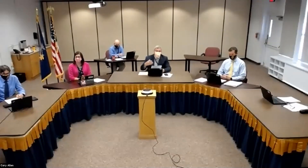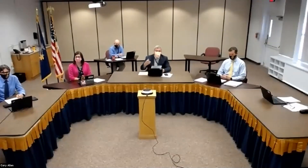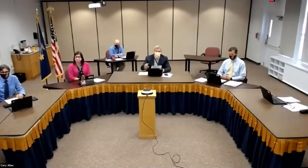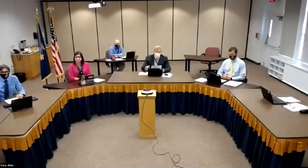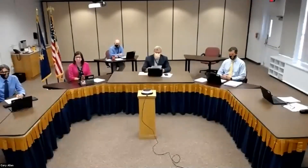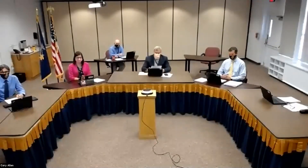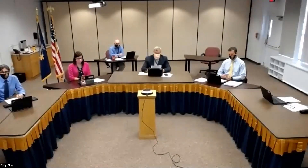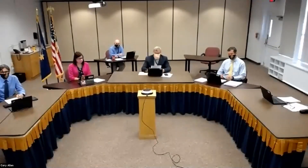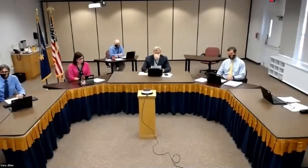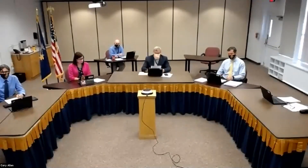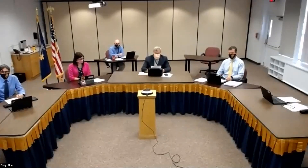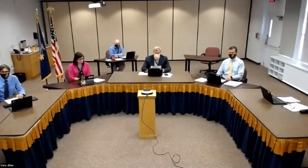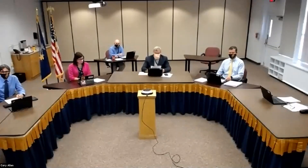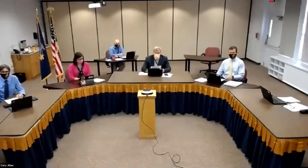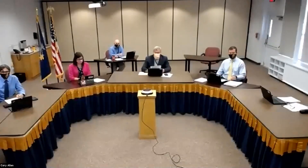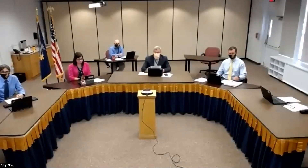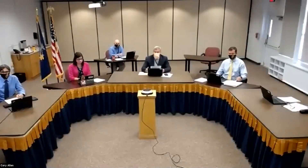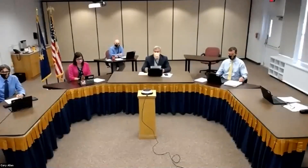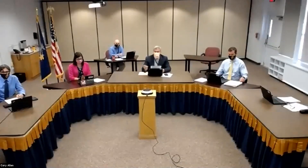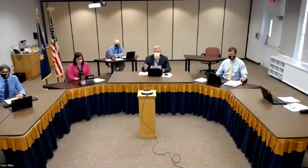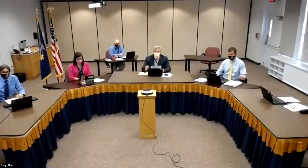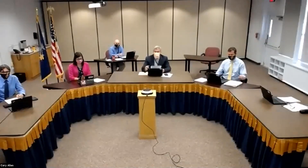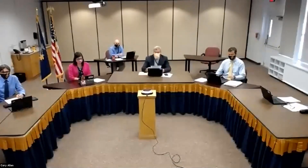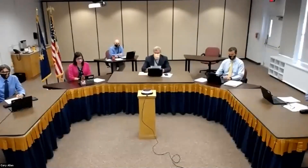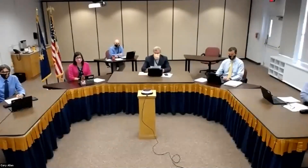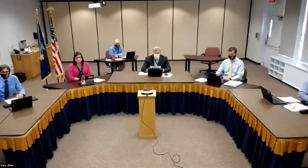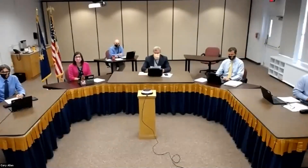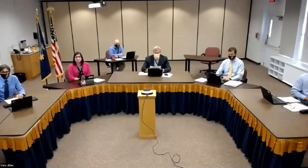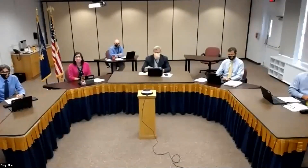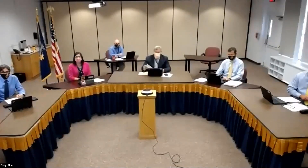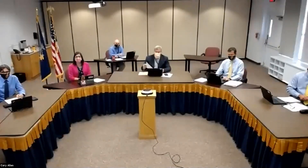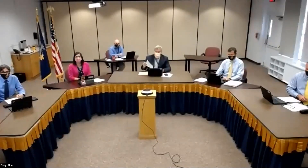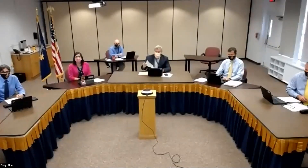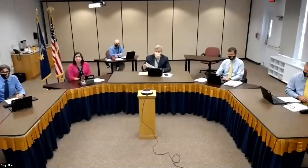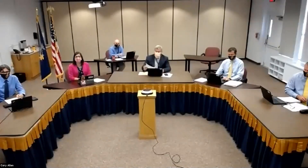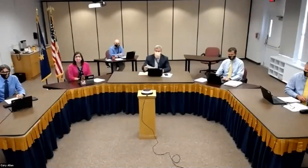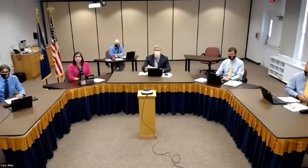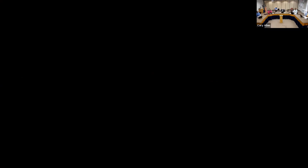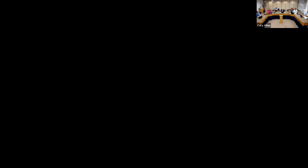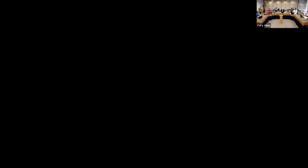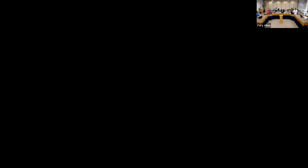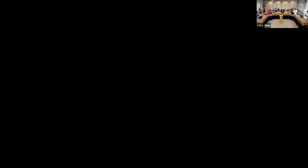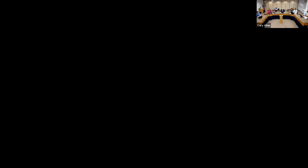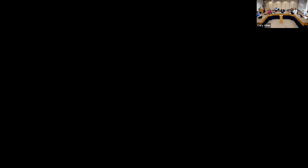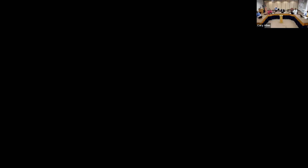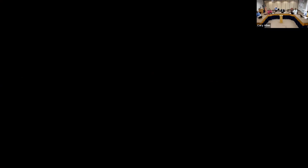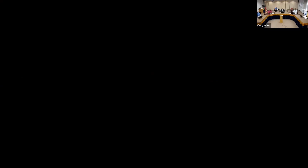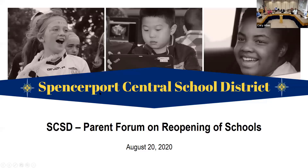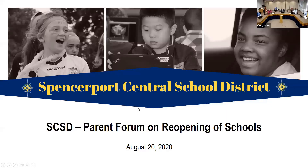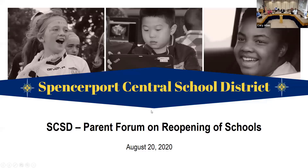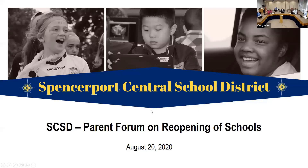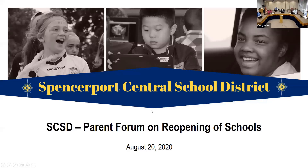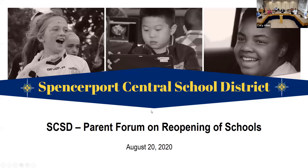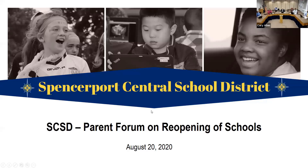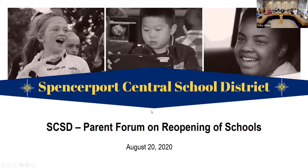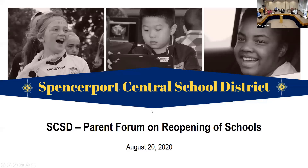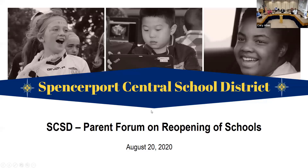sure we're still building that Frequently Asked Questions page. Corey, if we can move to the PowerPoint.